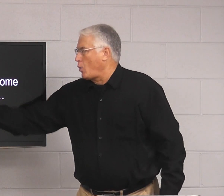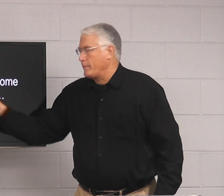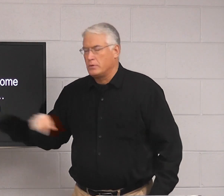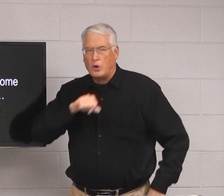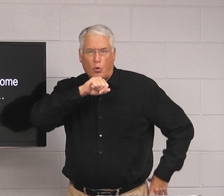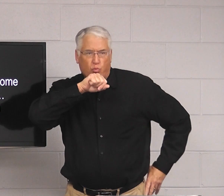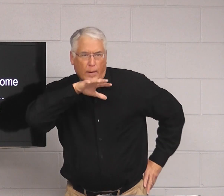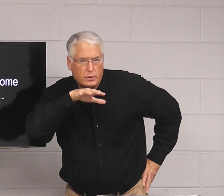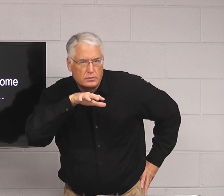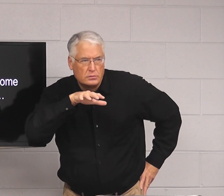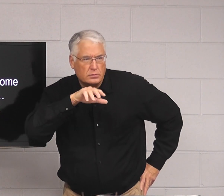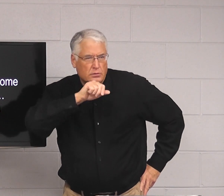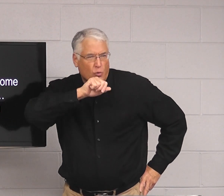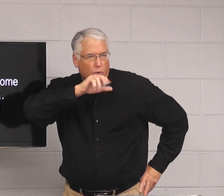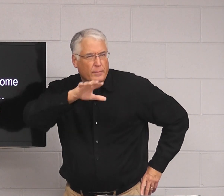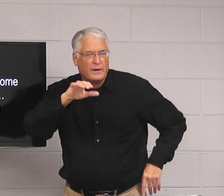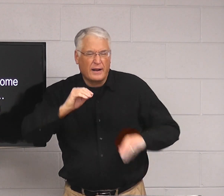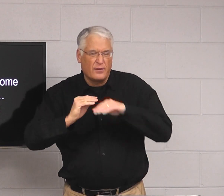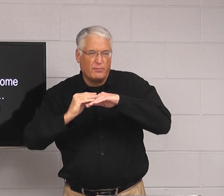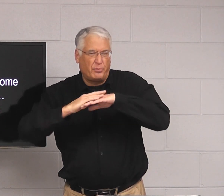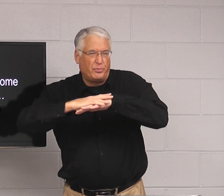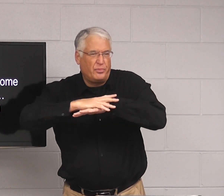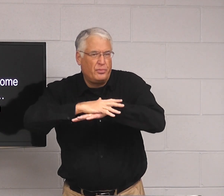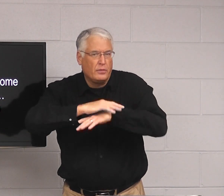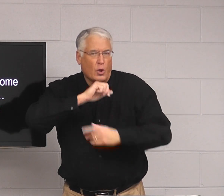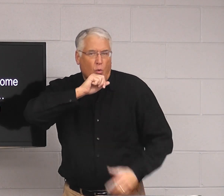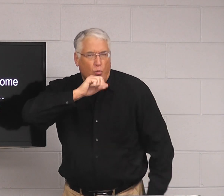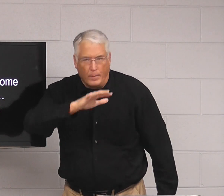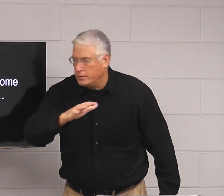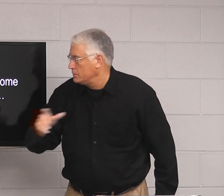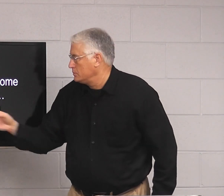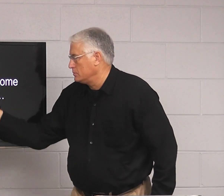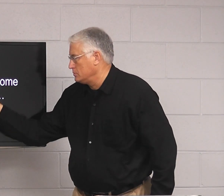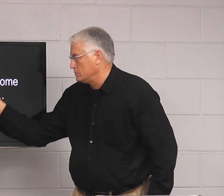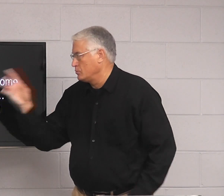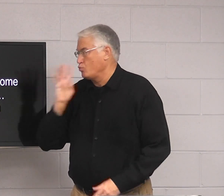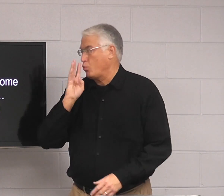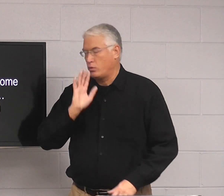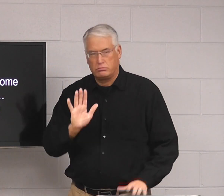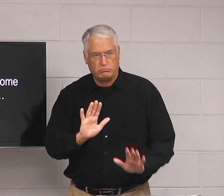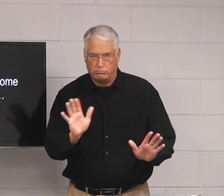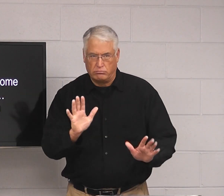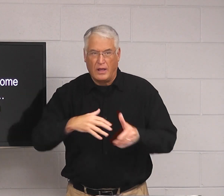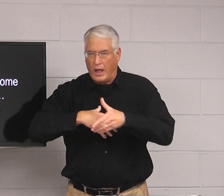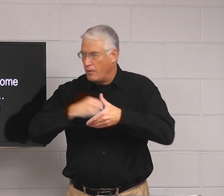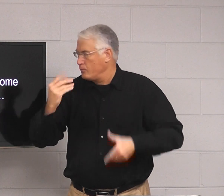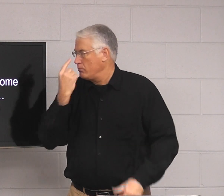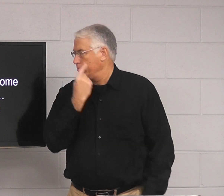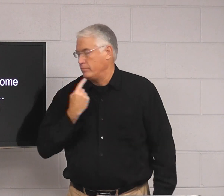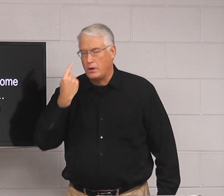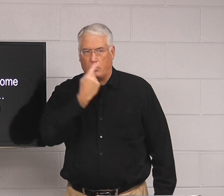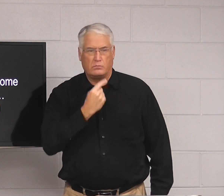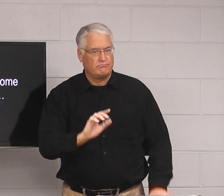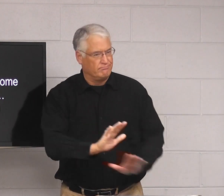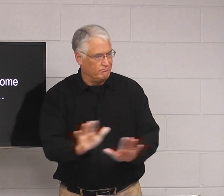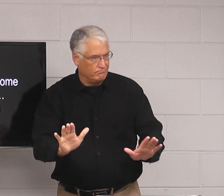let no corrupting talk. Something like something that spreads. Come out of your mouth.